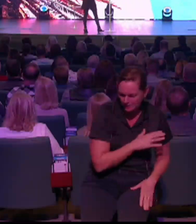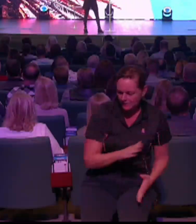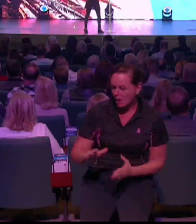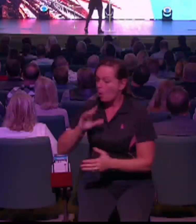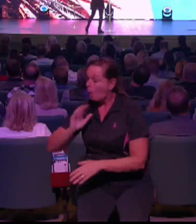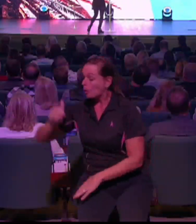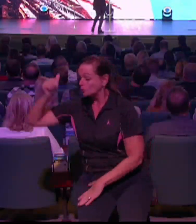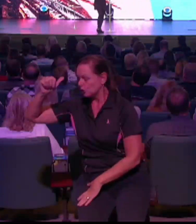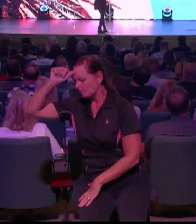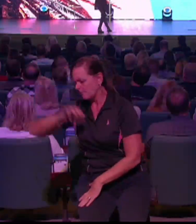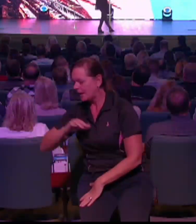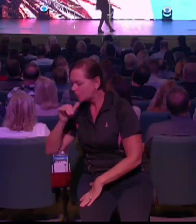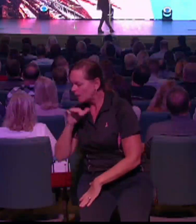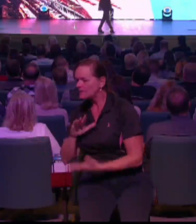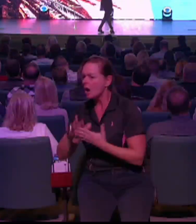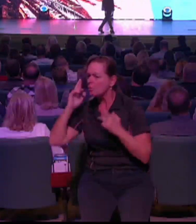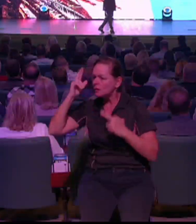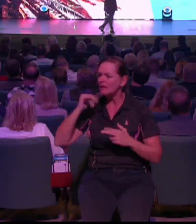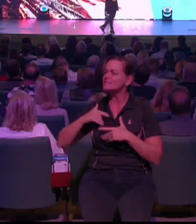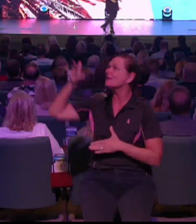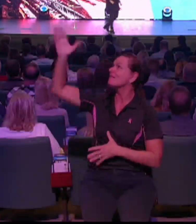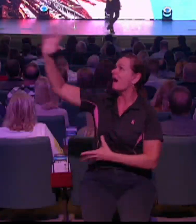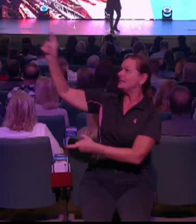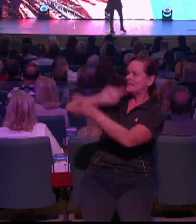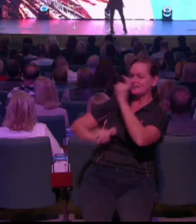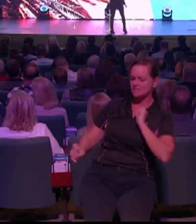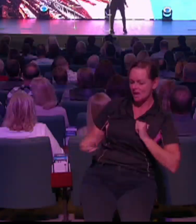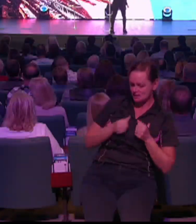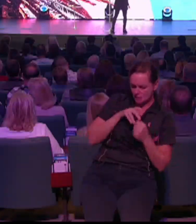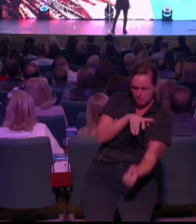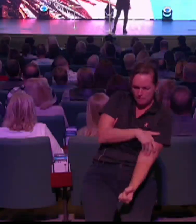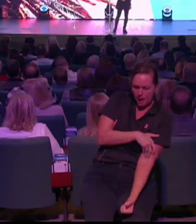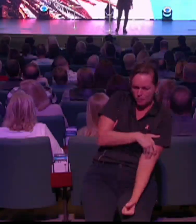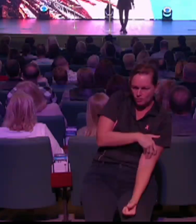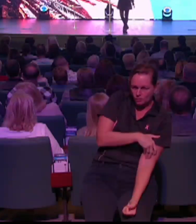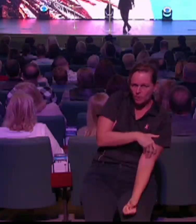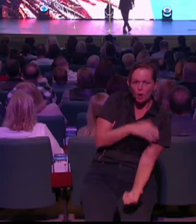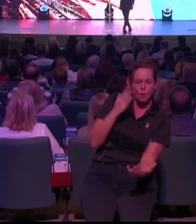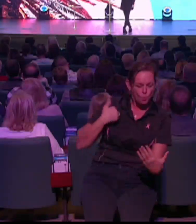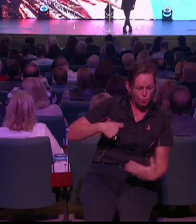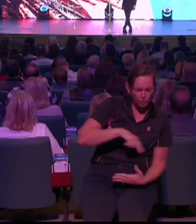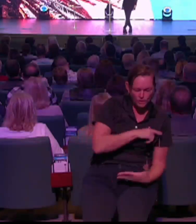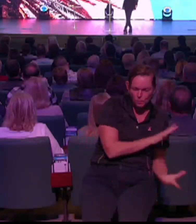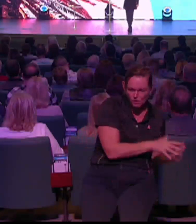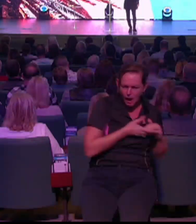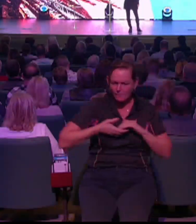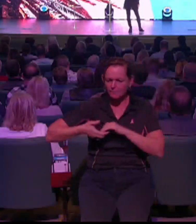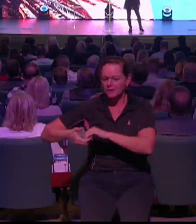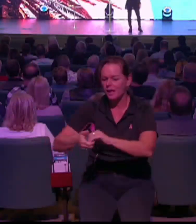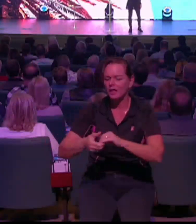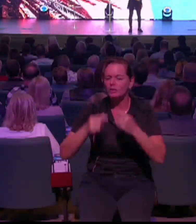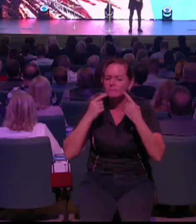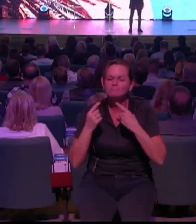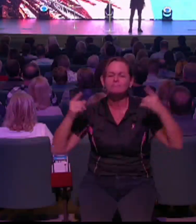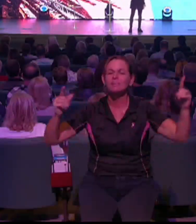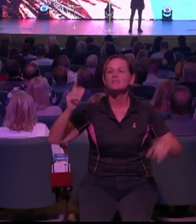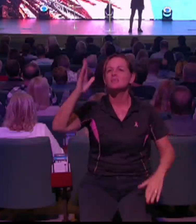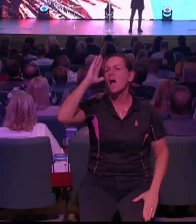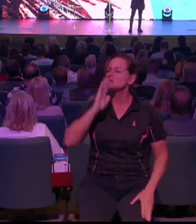of all of us saying the same thing. We are going to declare God's promises into the future, not our